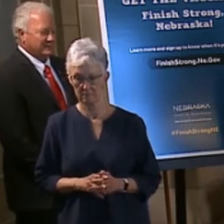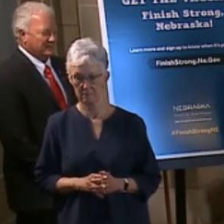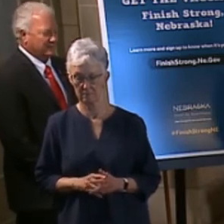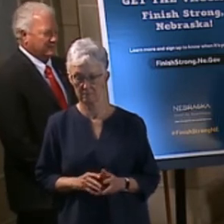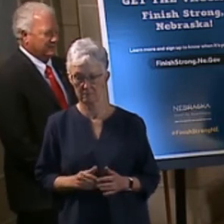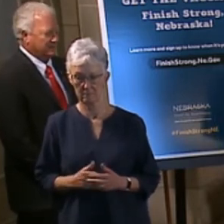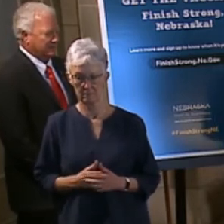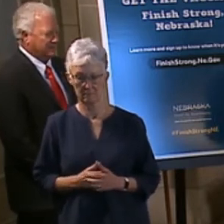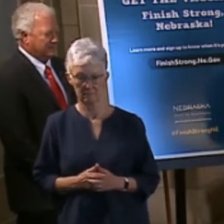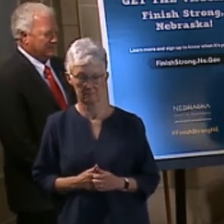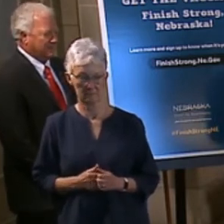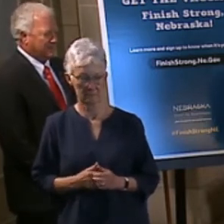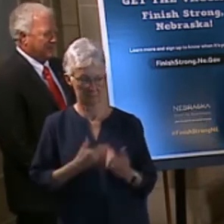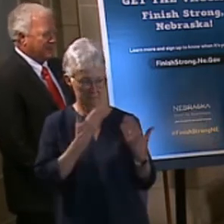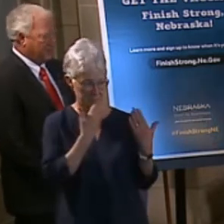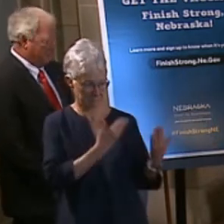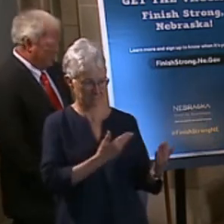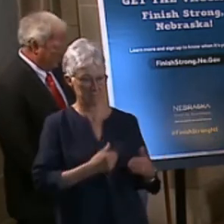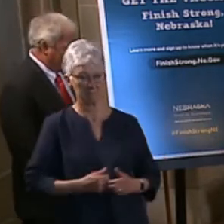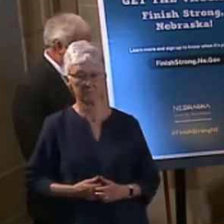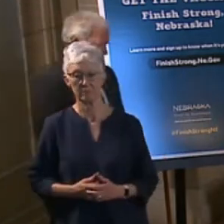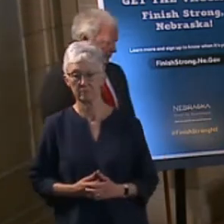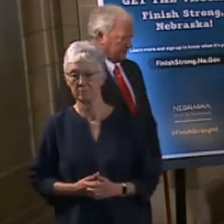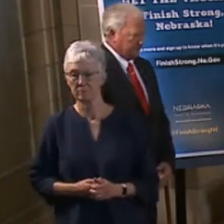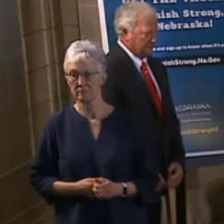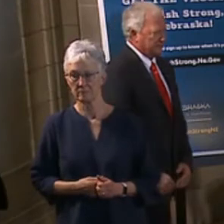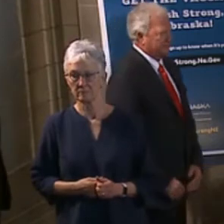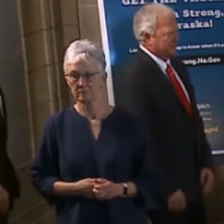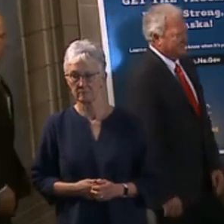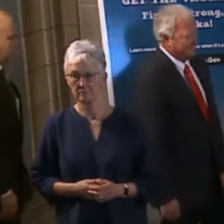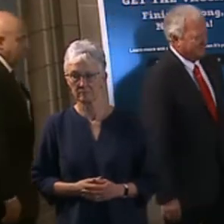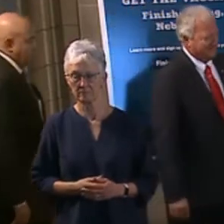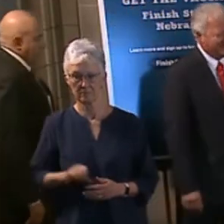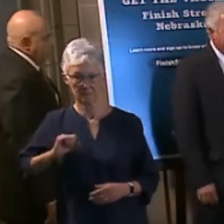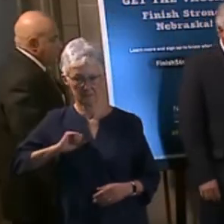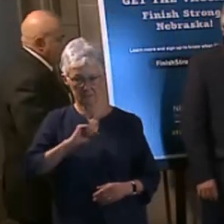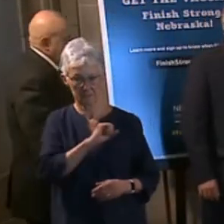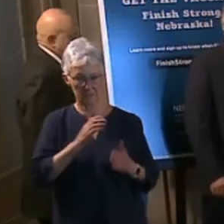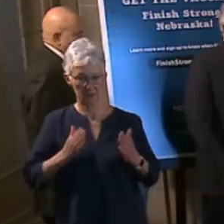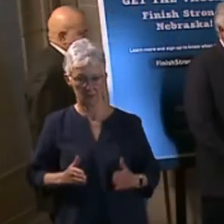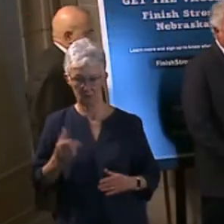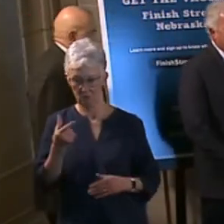Great. Thank you. Thank you very much. Thank you. All right, Senator Greggert.